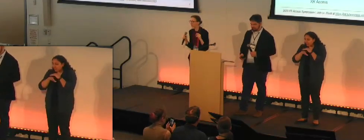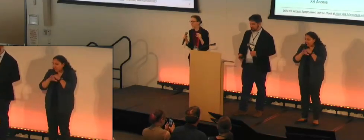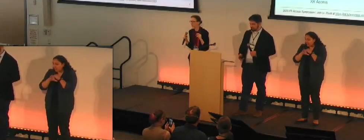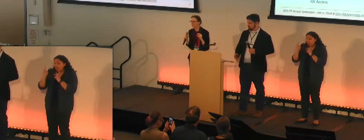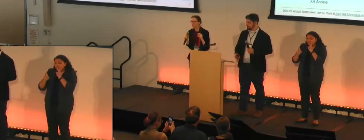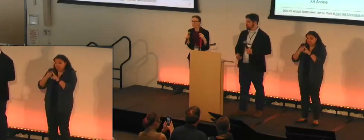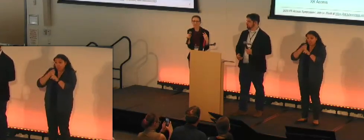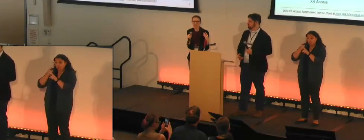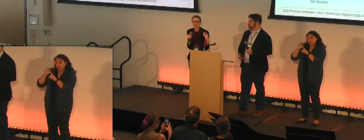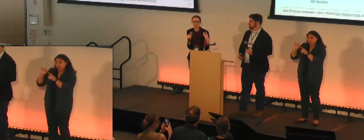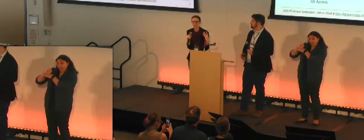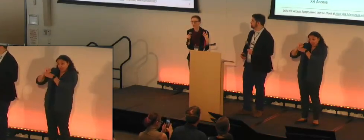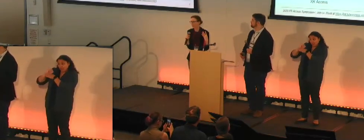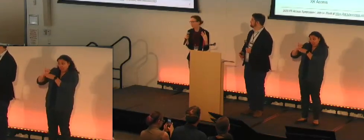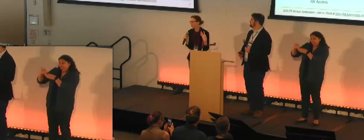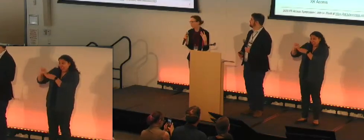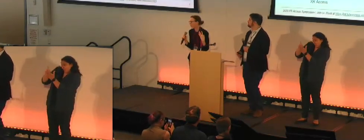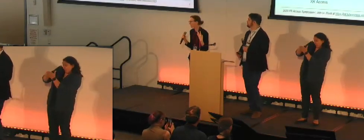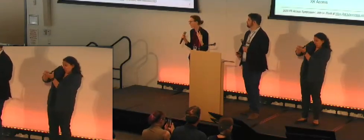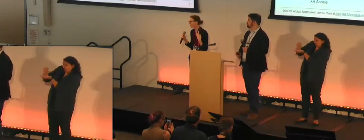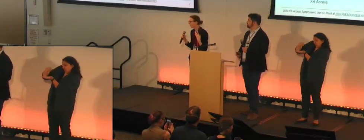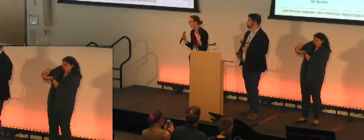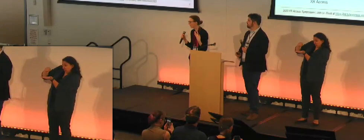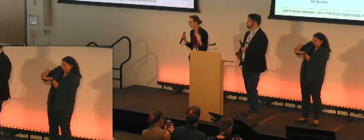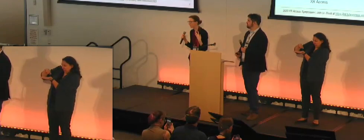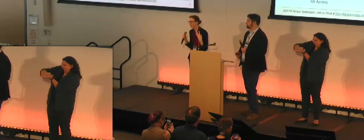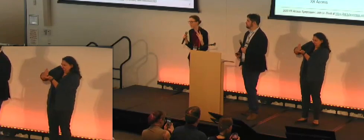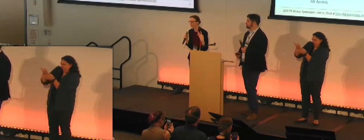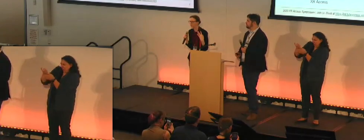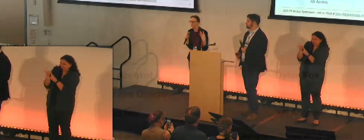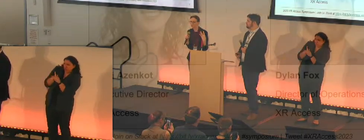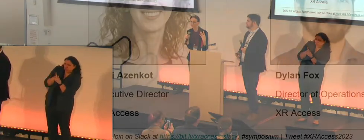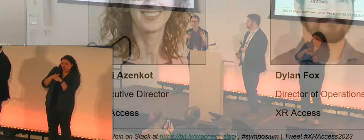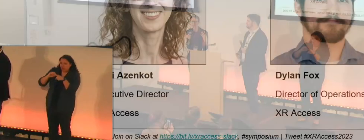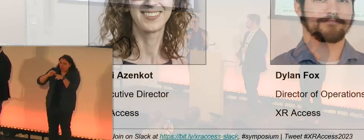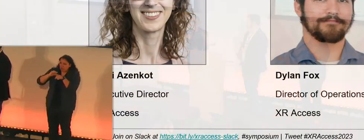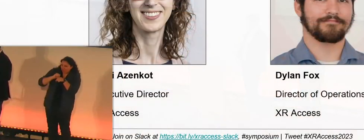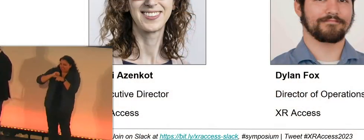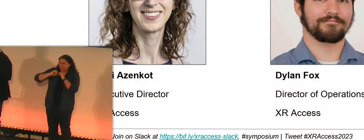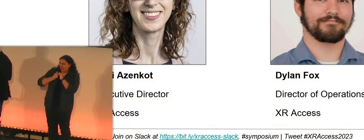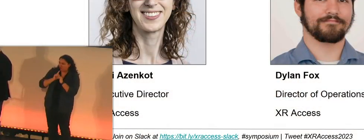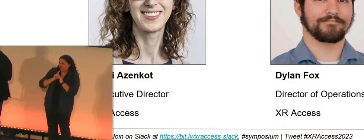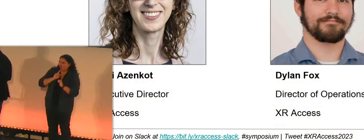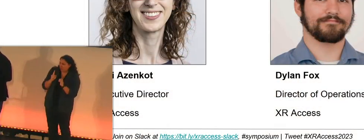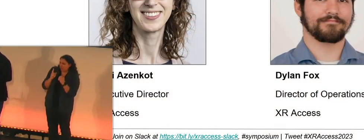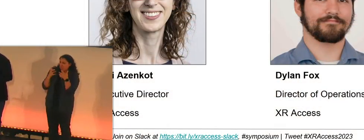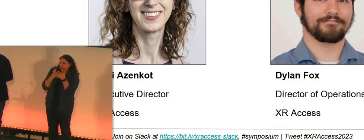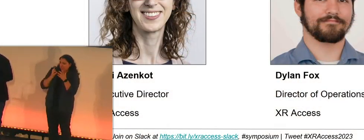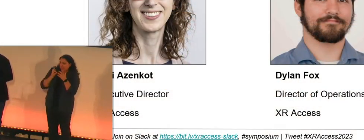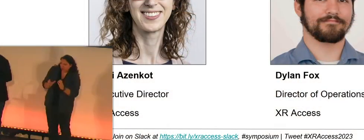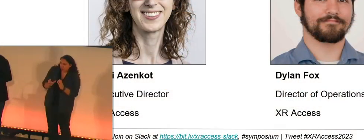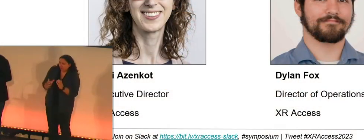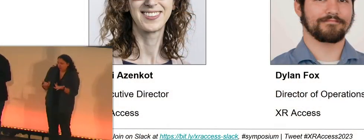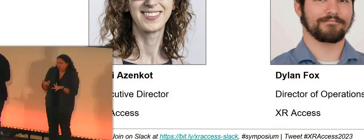industry who are taking that research and actually putting it to practice and making it real for consumers, for customers.